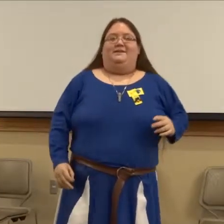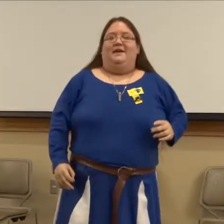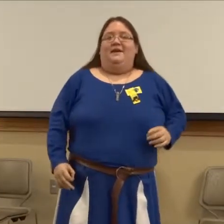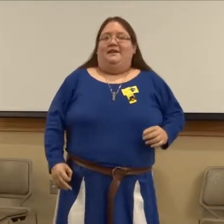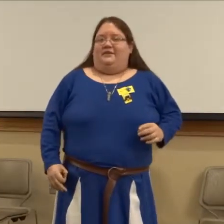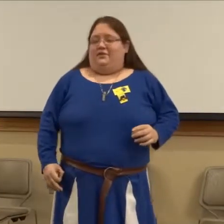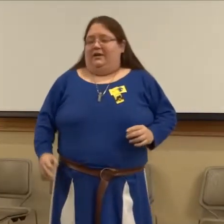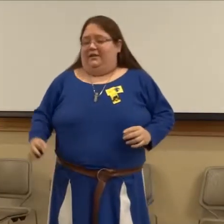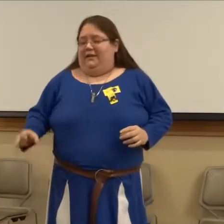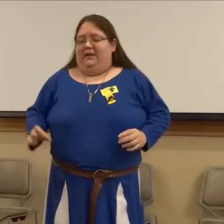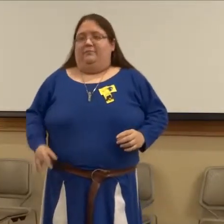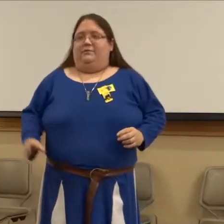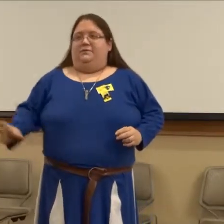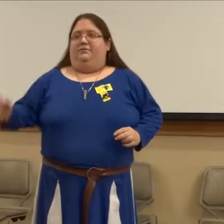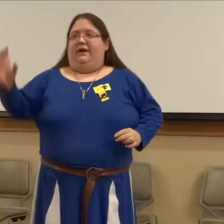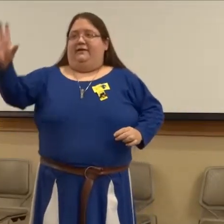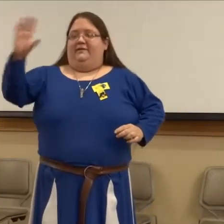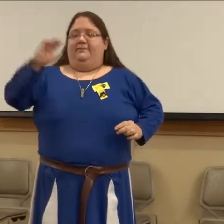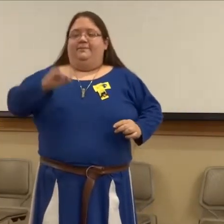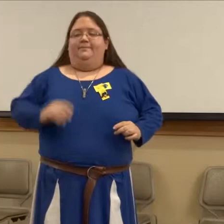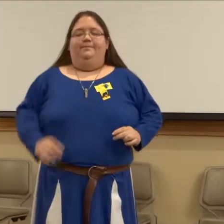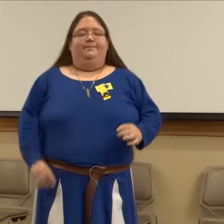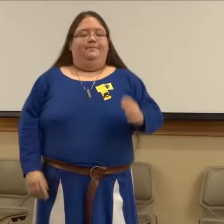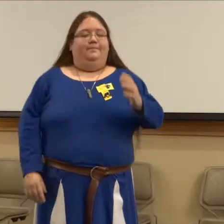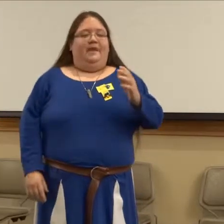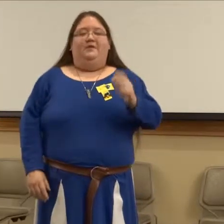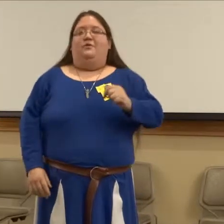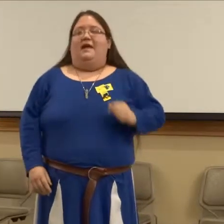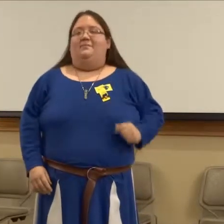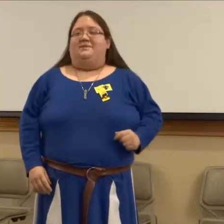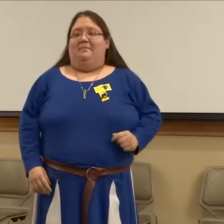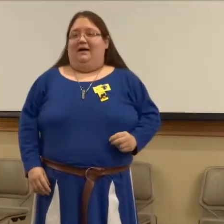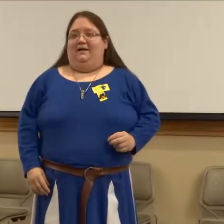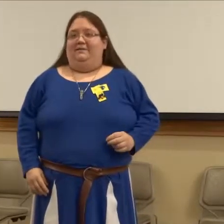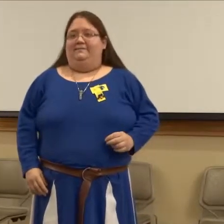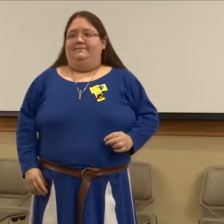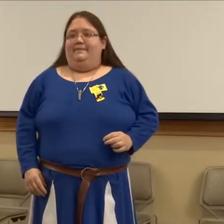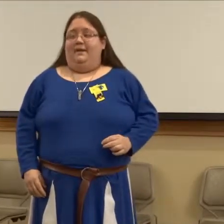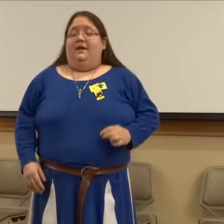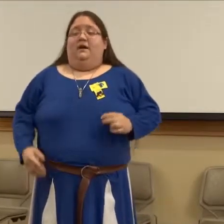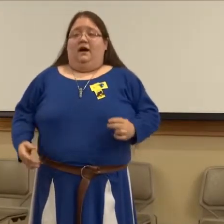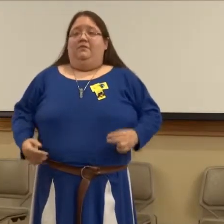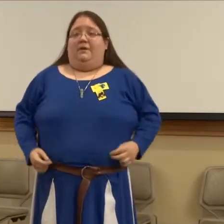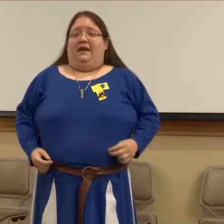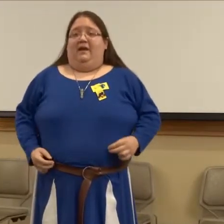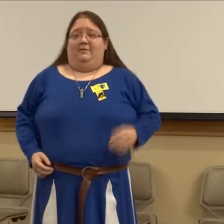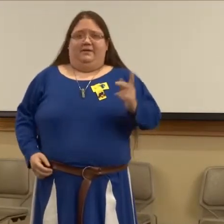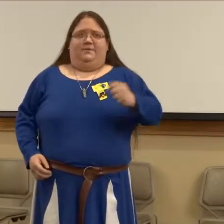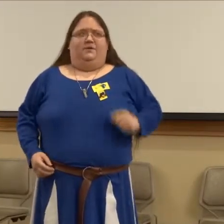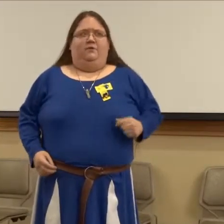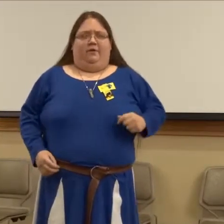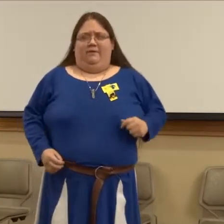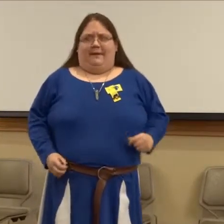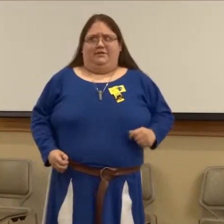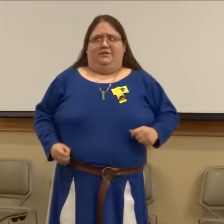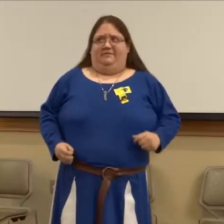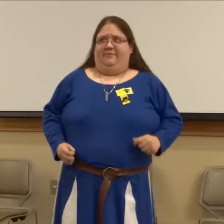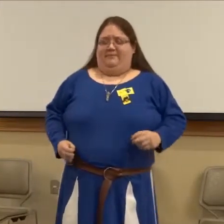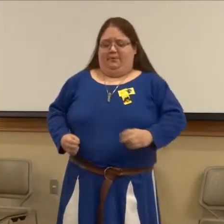that shine like the emeralds you find, and her name was Maka. Maka, of the red hair, because we are not very imaginative people,